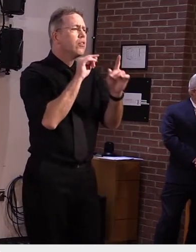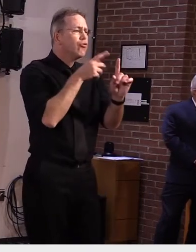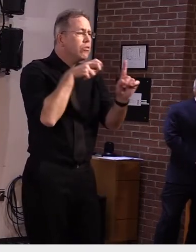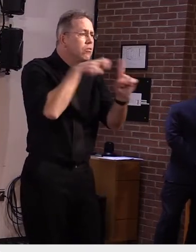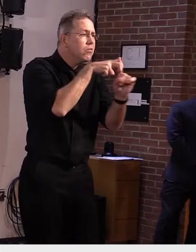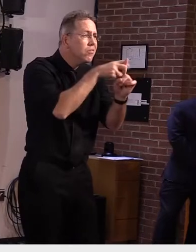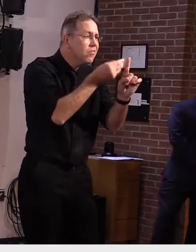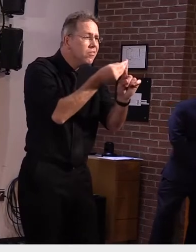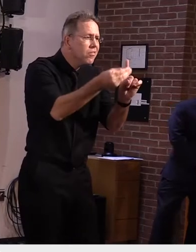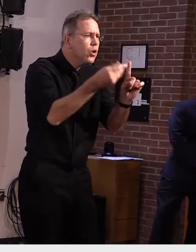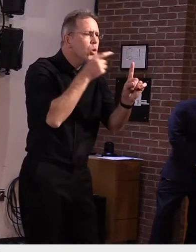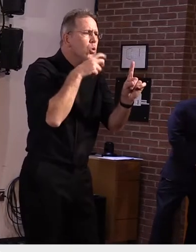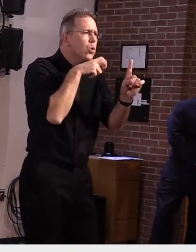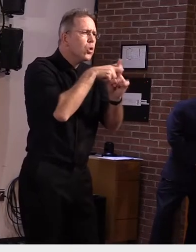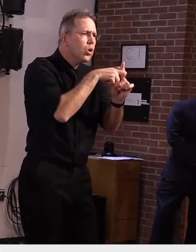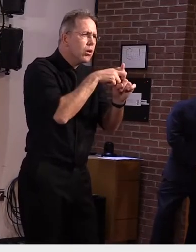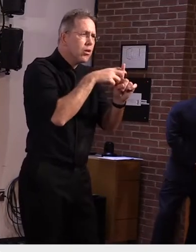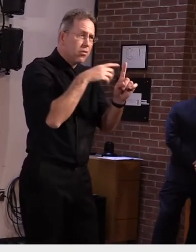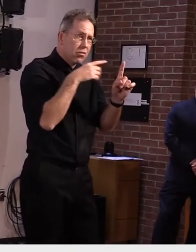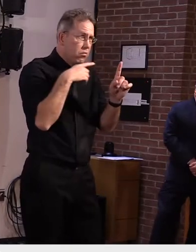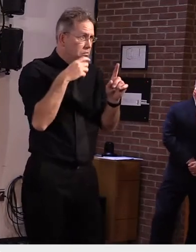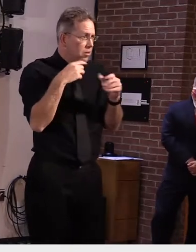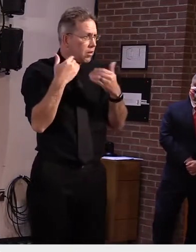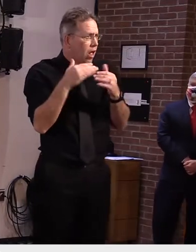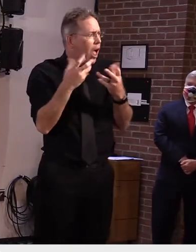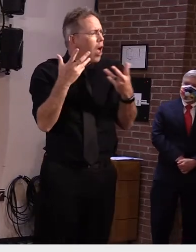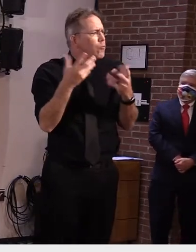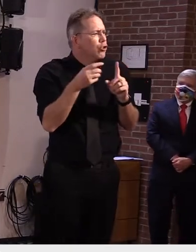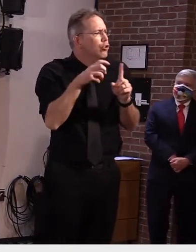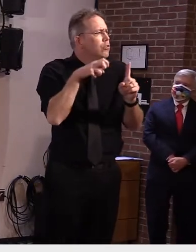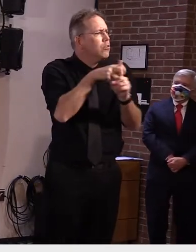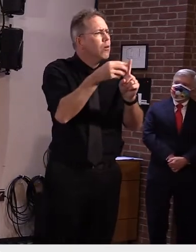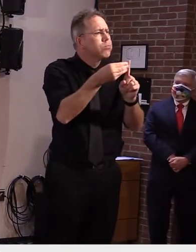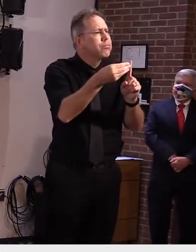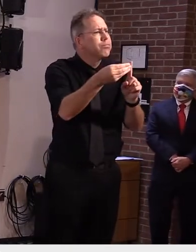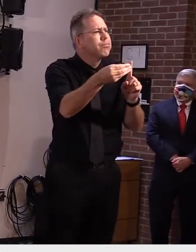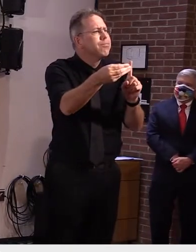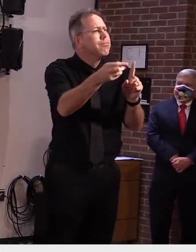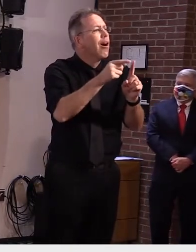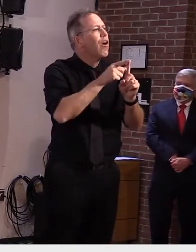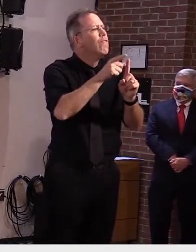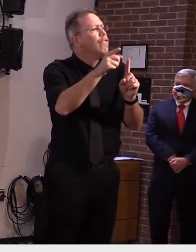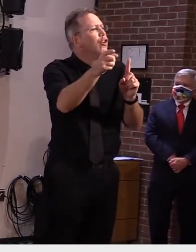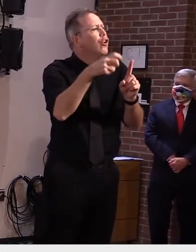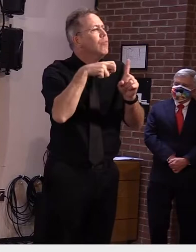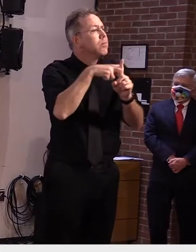limit contact yeah a lot of personal responsibility there but i'll let dr kelso answer